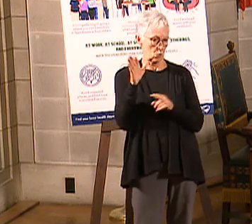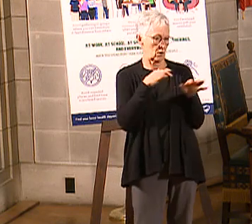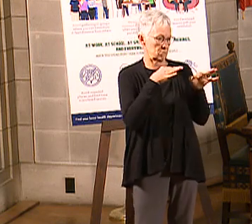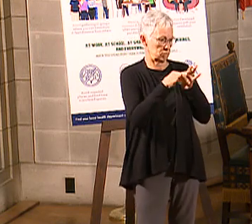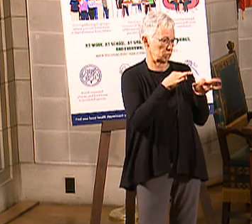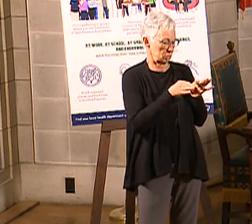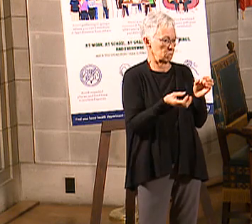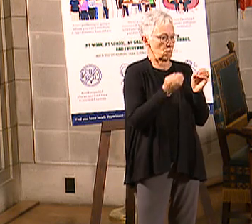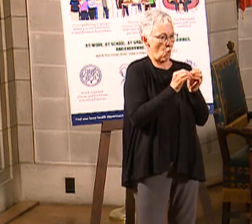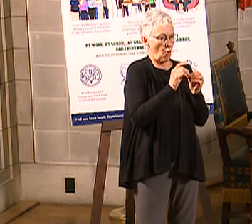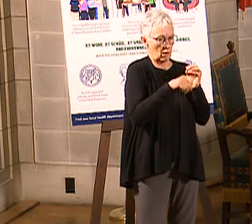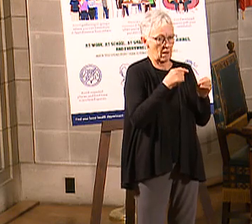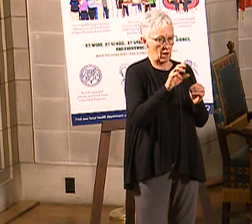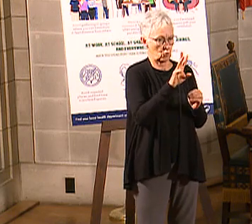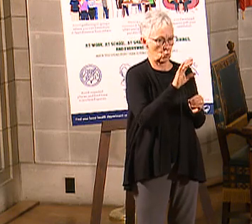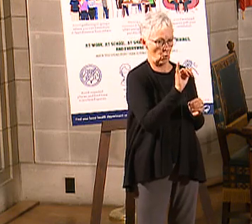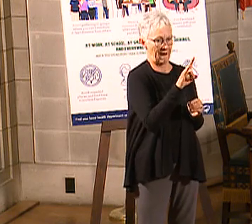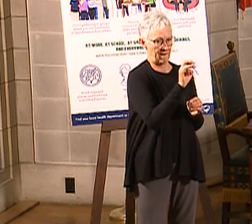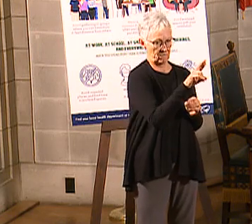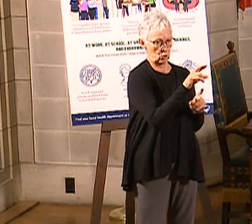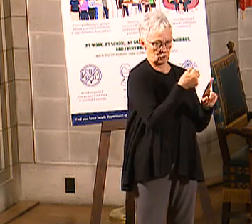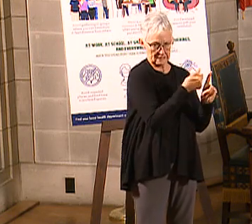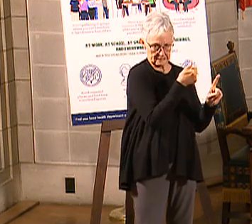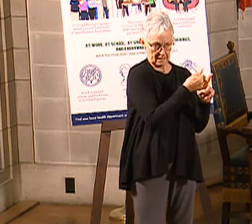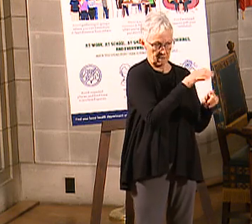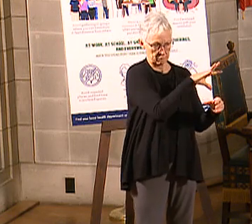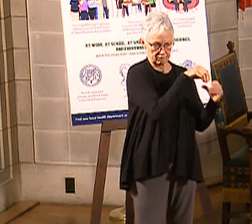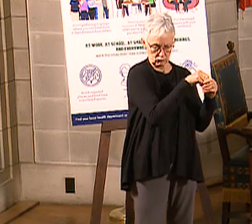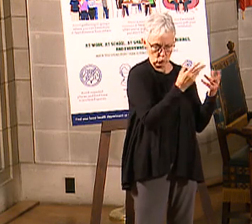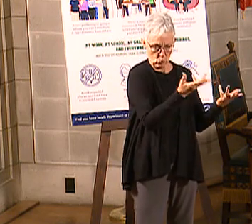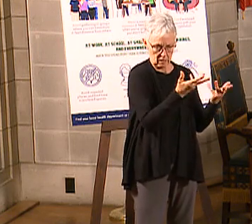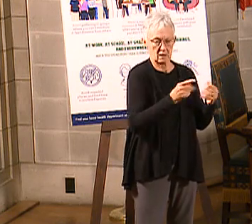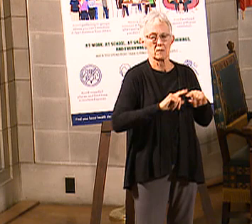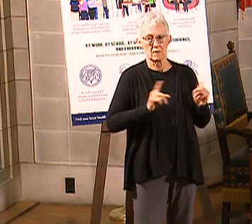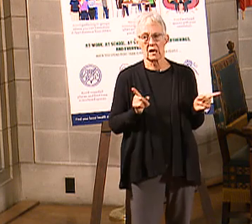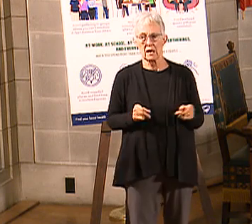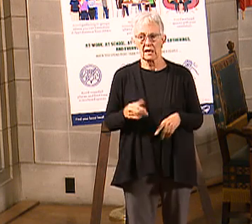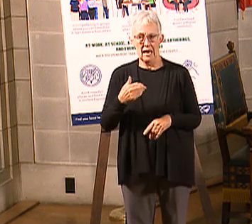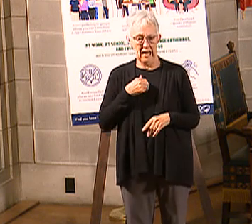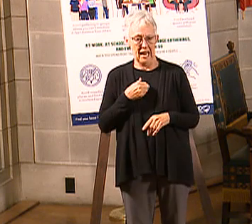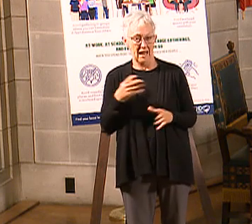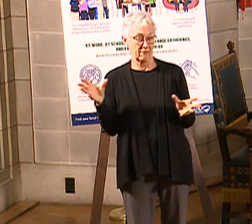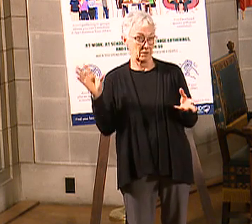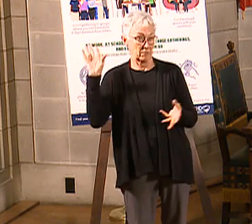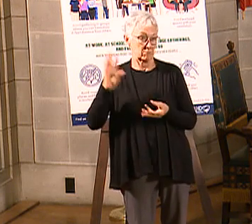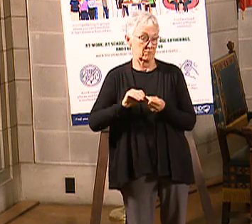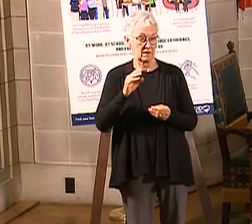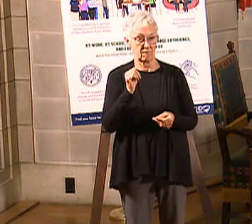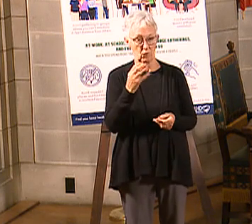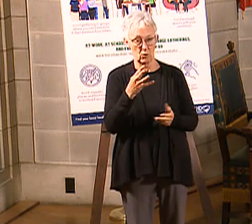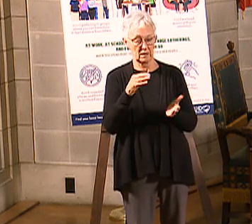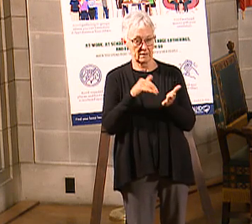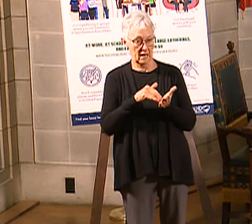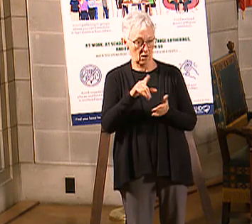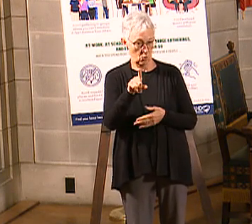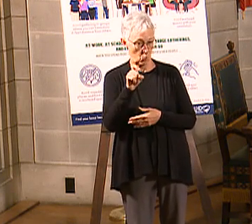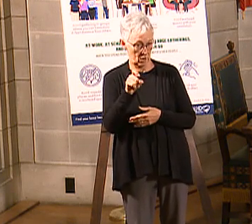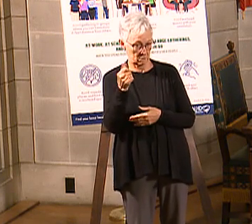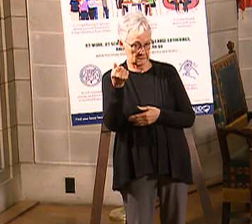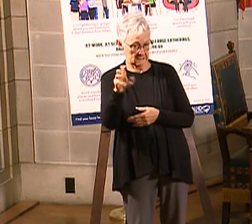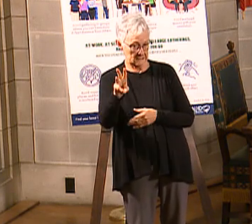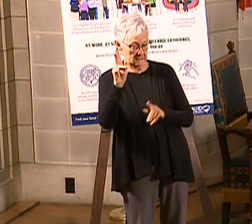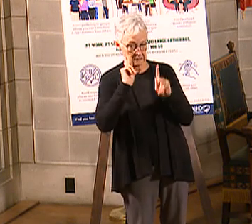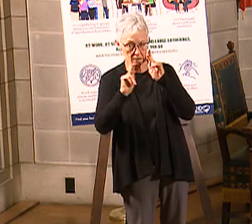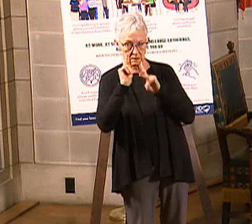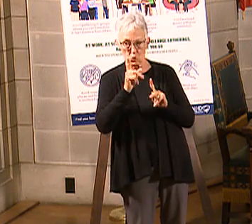1115 waiver, but I want you to know that there are approximately 14,116 persons who are